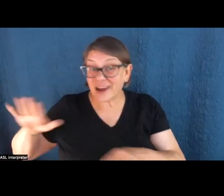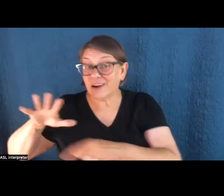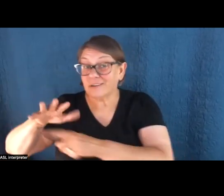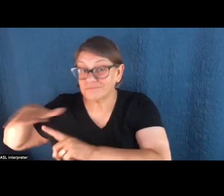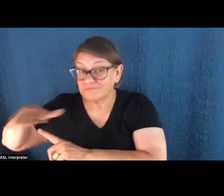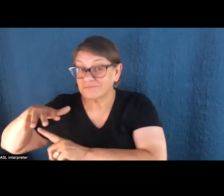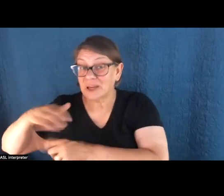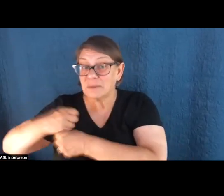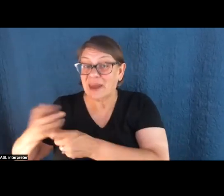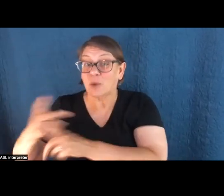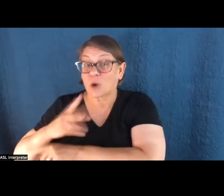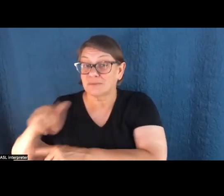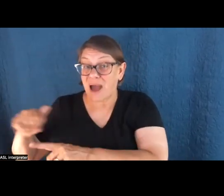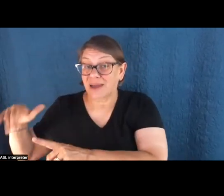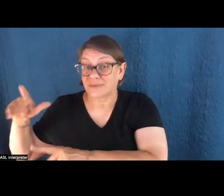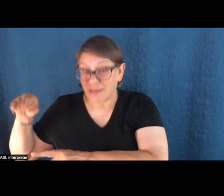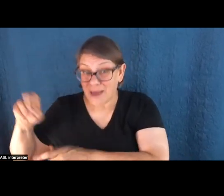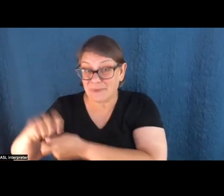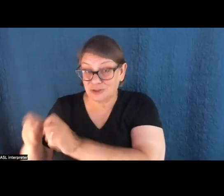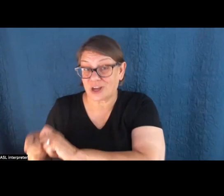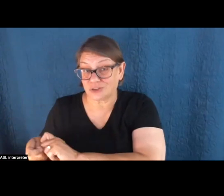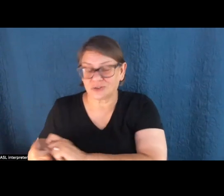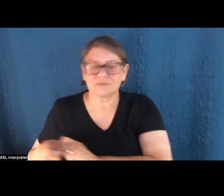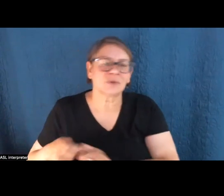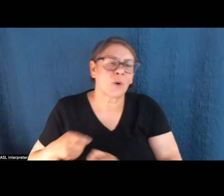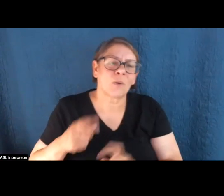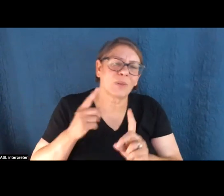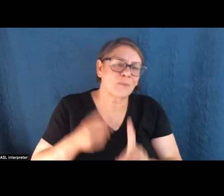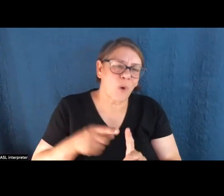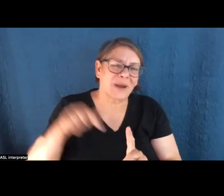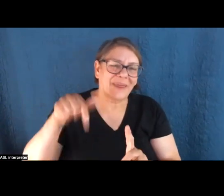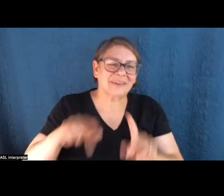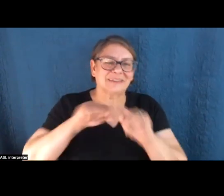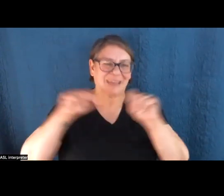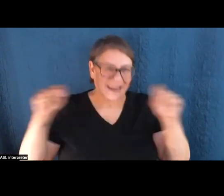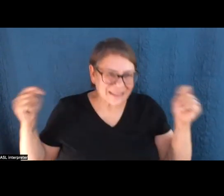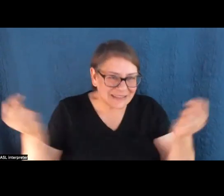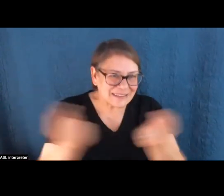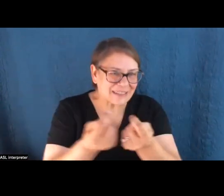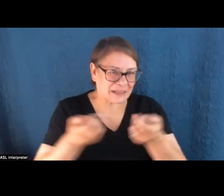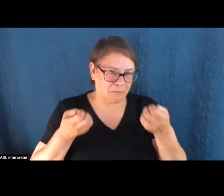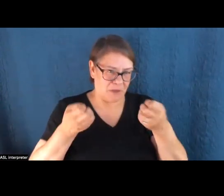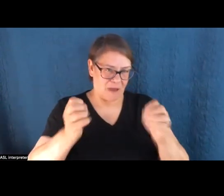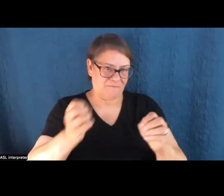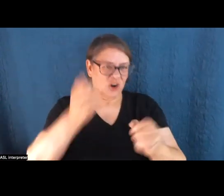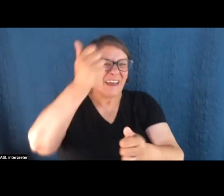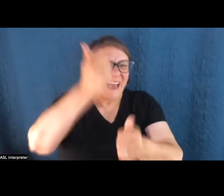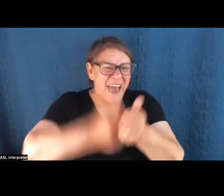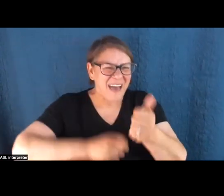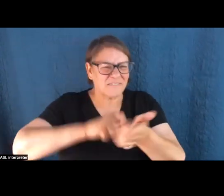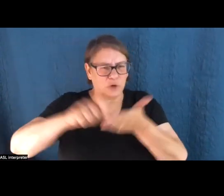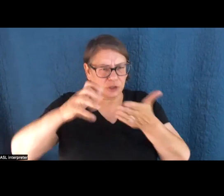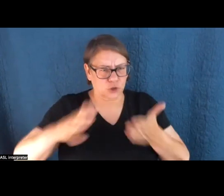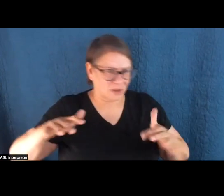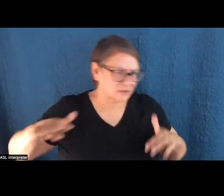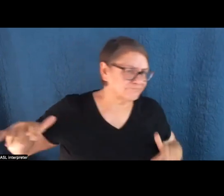all sorts of research about. So moral of the story, this is a team effort. This is something that every journalist everywhere needs to be thinking